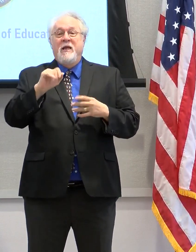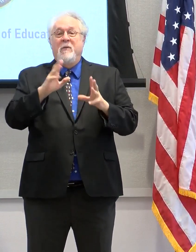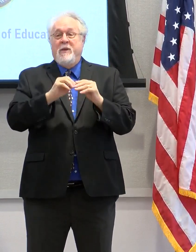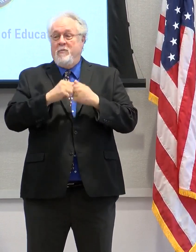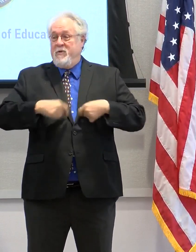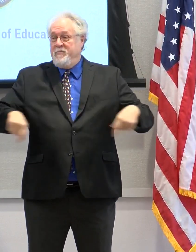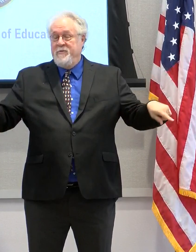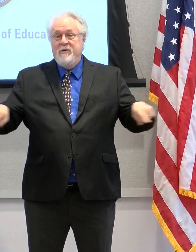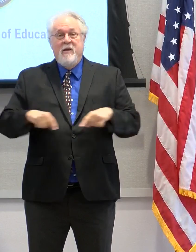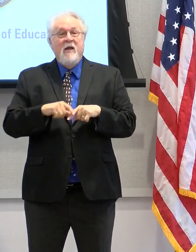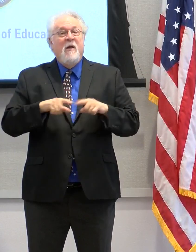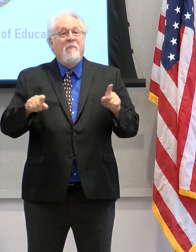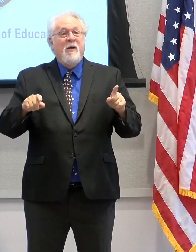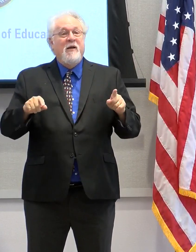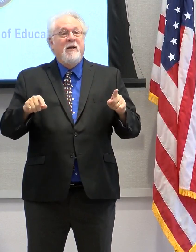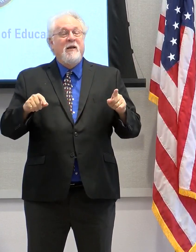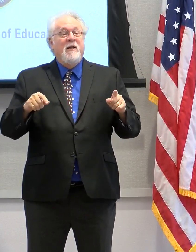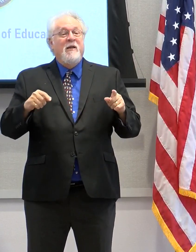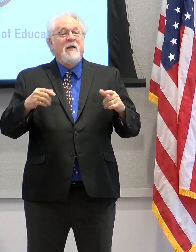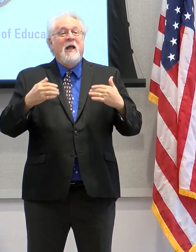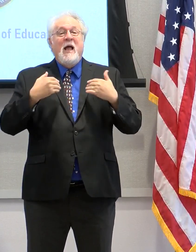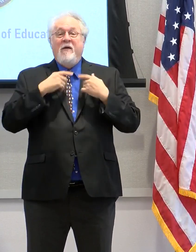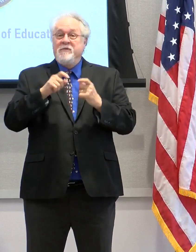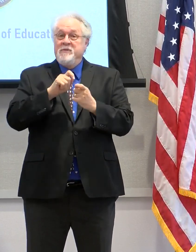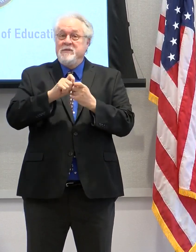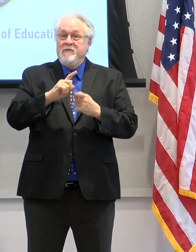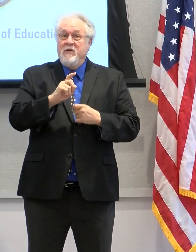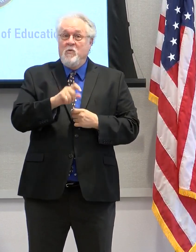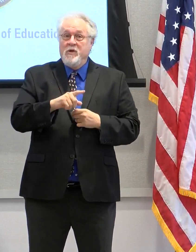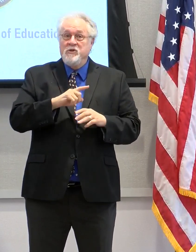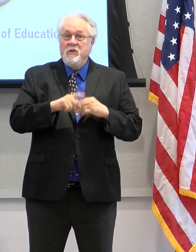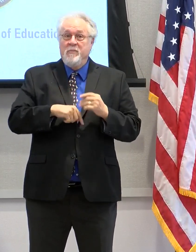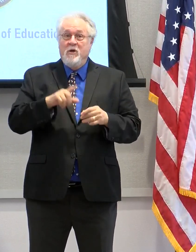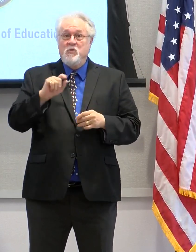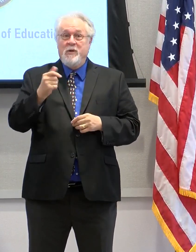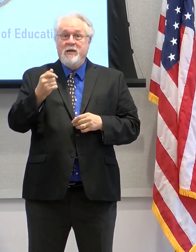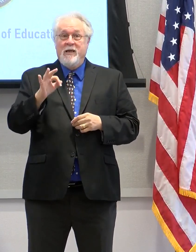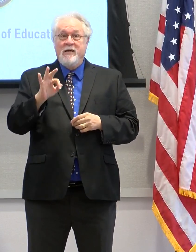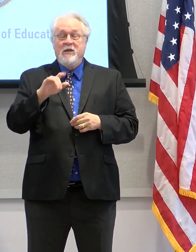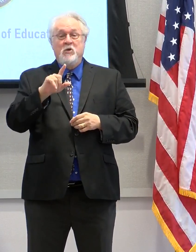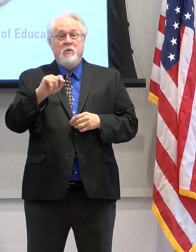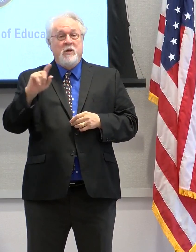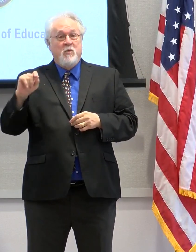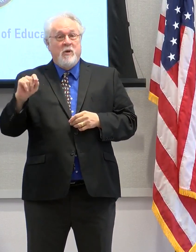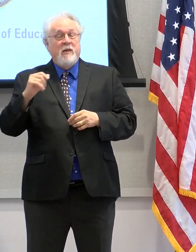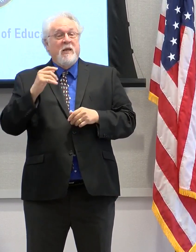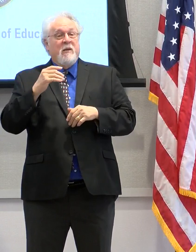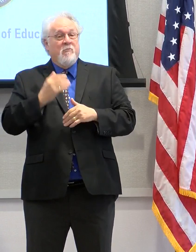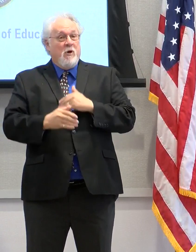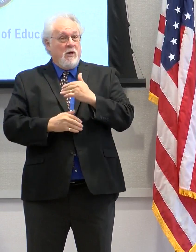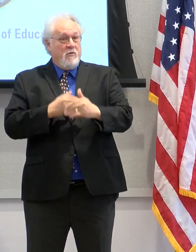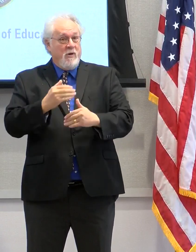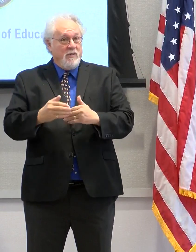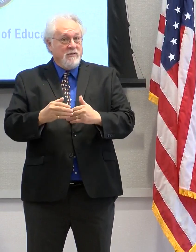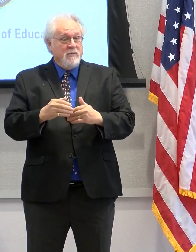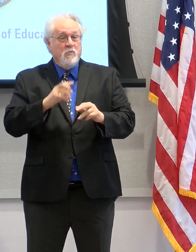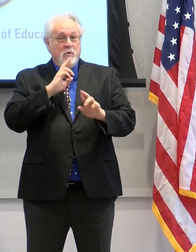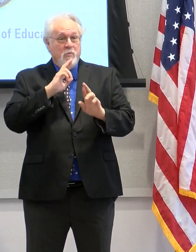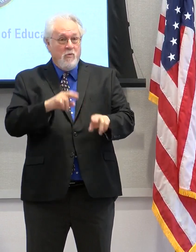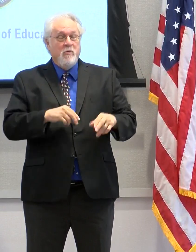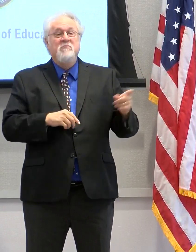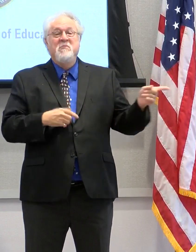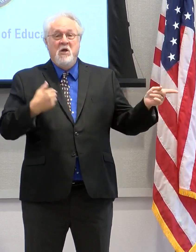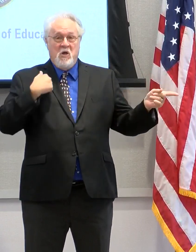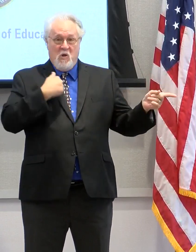with our leaders, but especially if you have specific questions about the 2019, 2020 progress on the promise report.